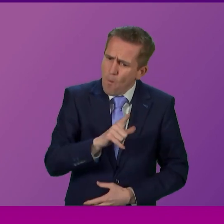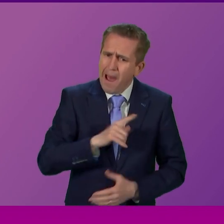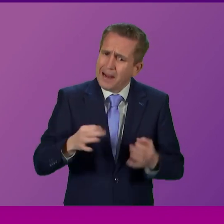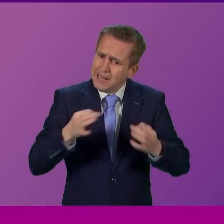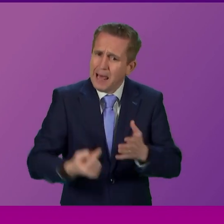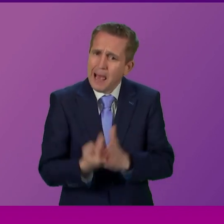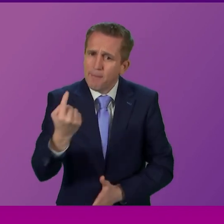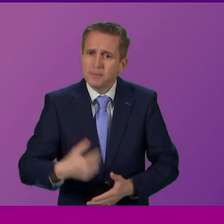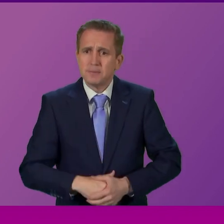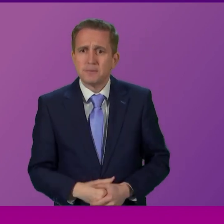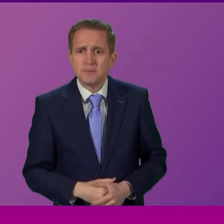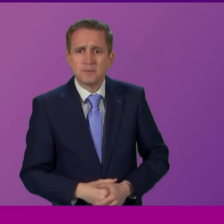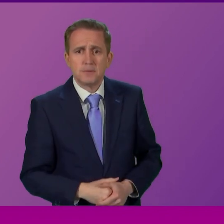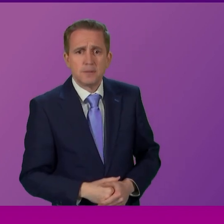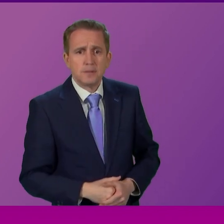Rachel